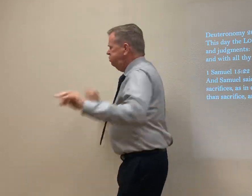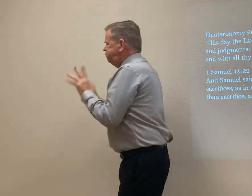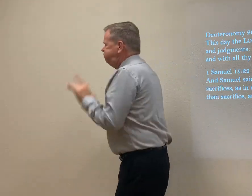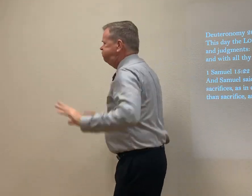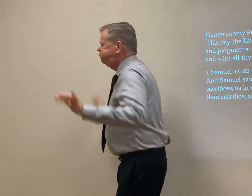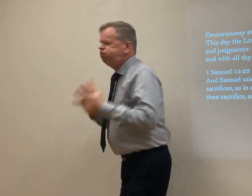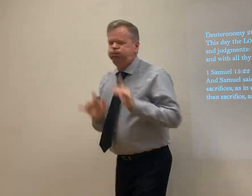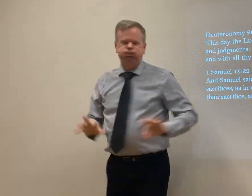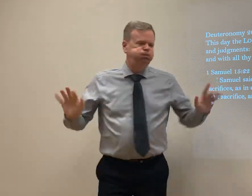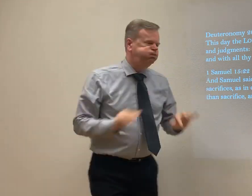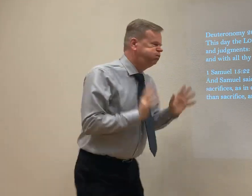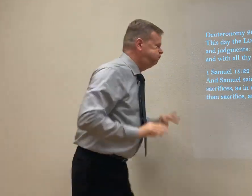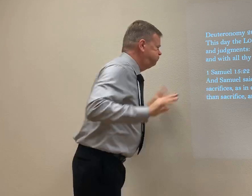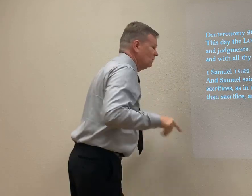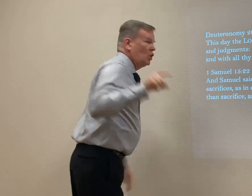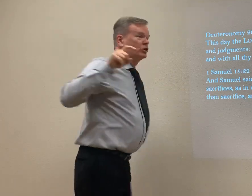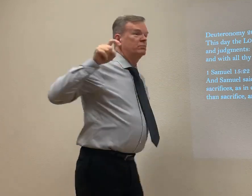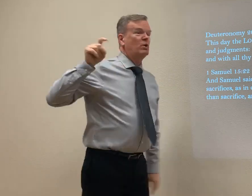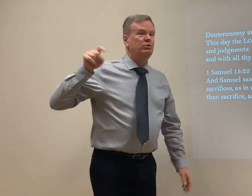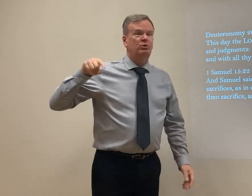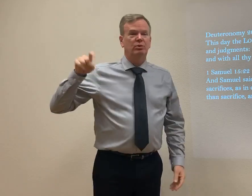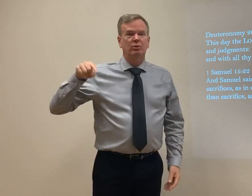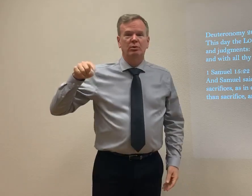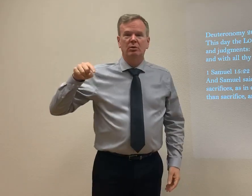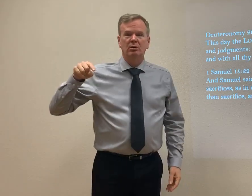Let's go back to what I've been doing. That's how it's supposed to be.